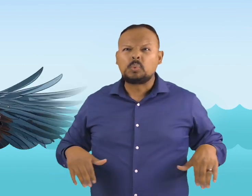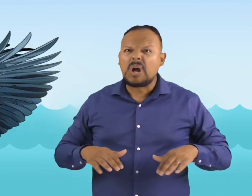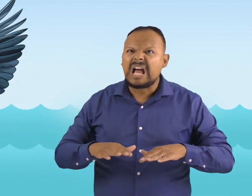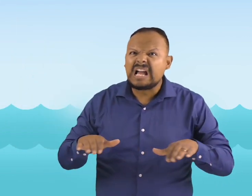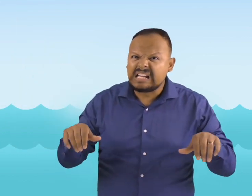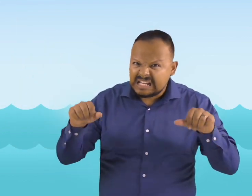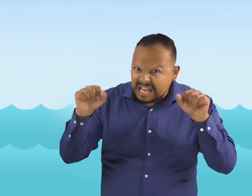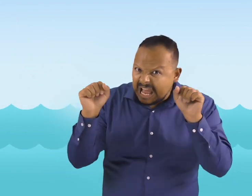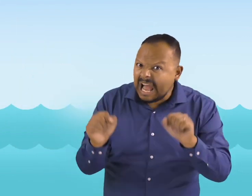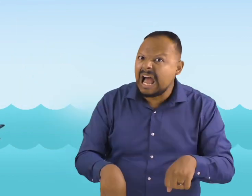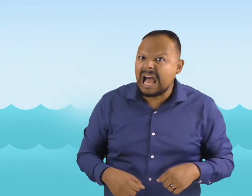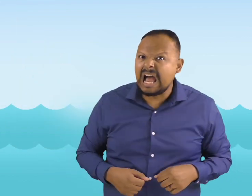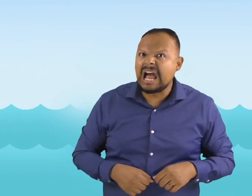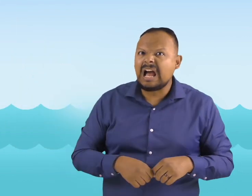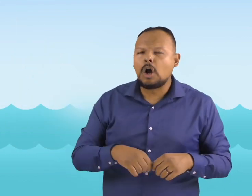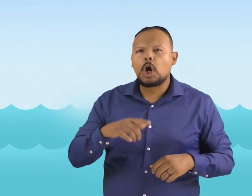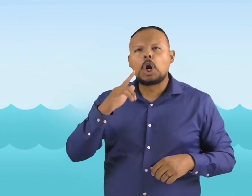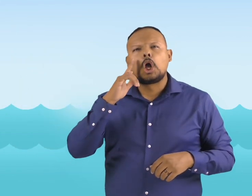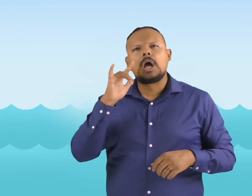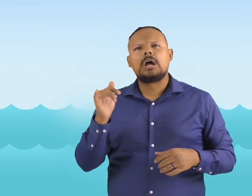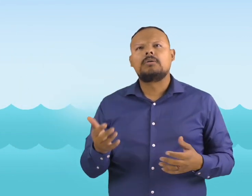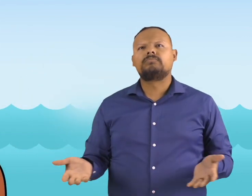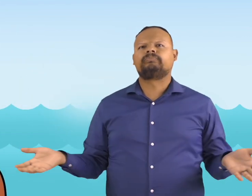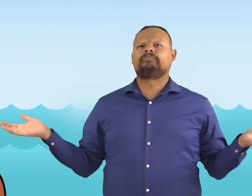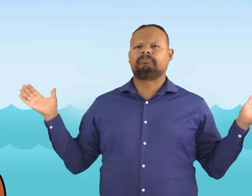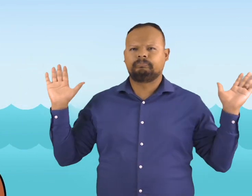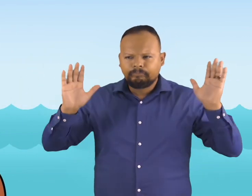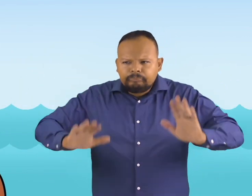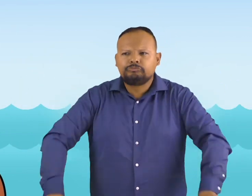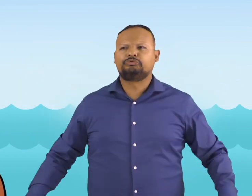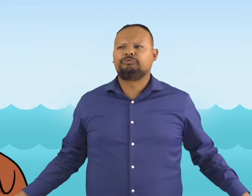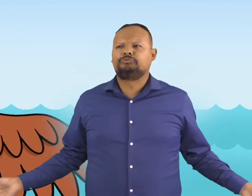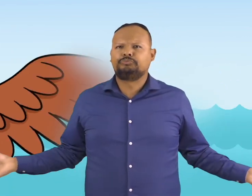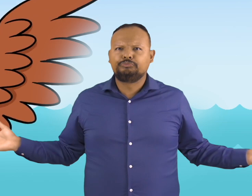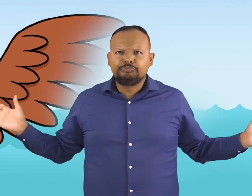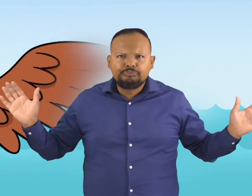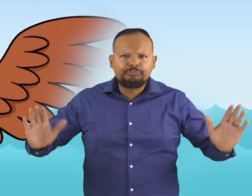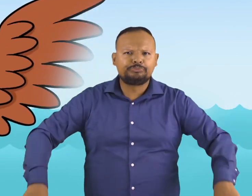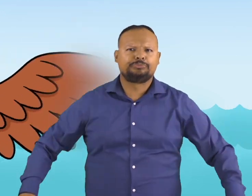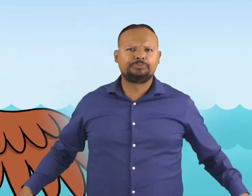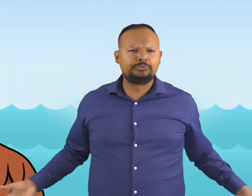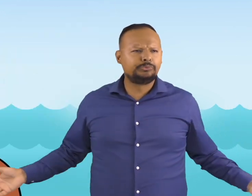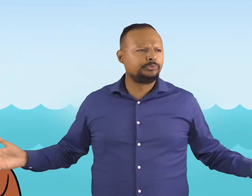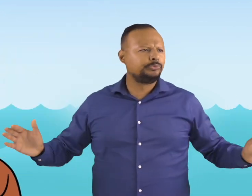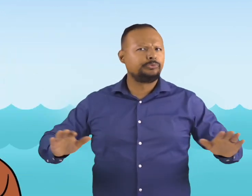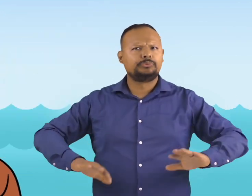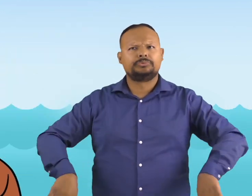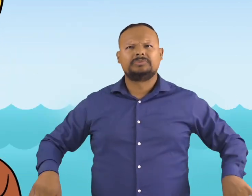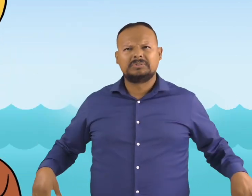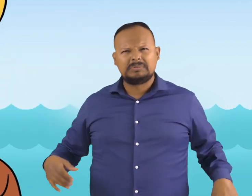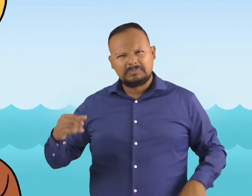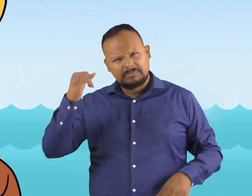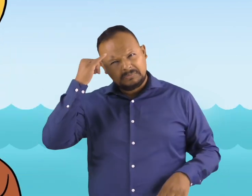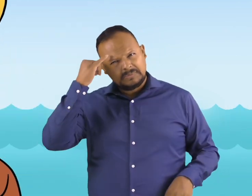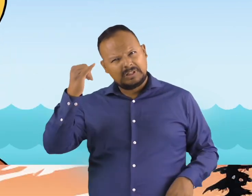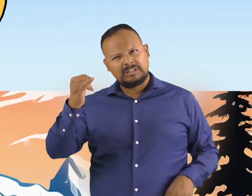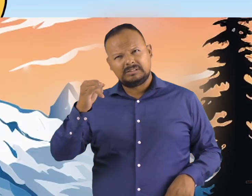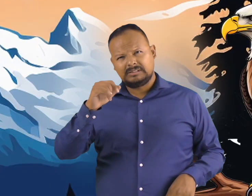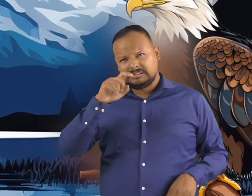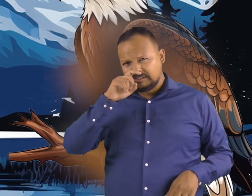looks a lot like the butterfly stroke. Imagine seeing a swimming eagle! And did you